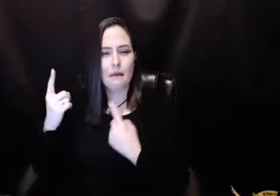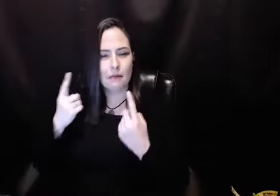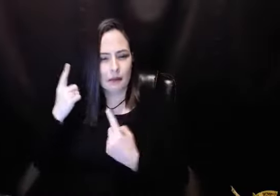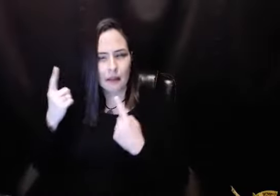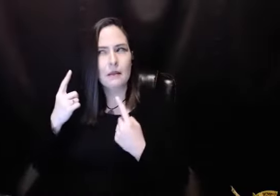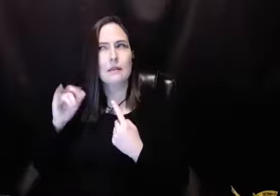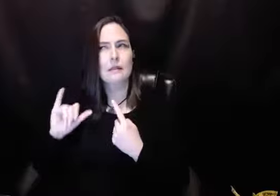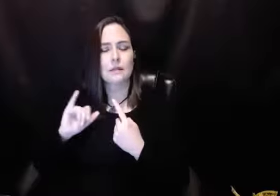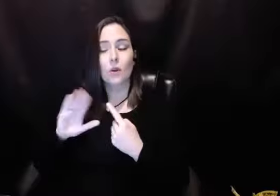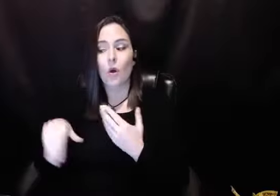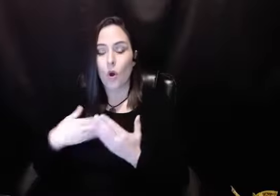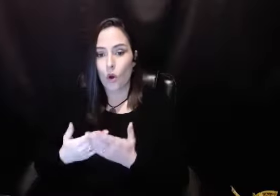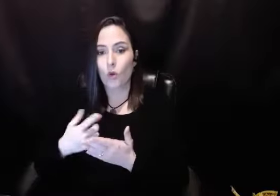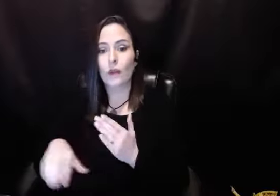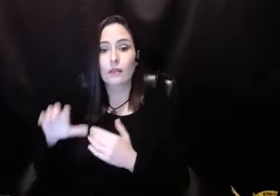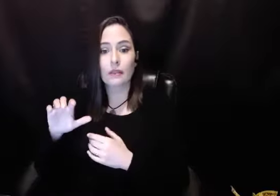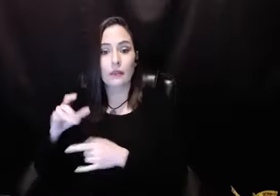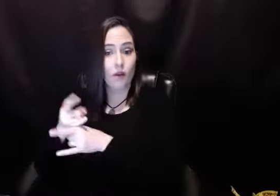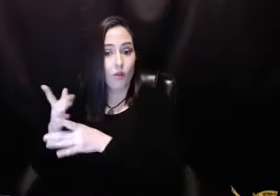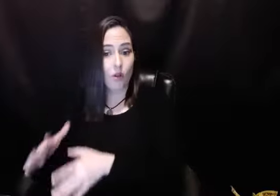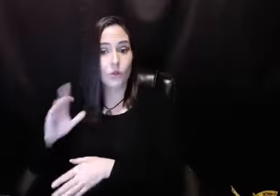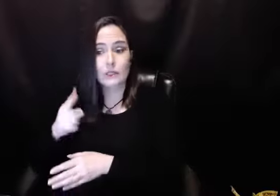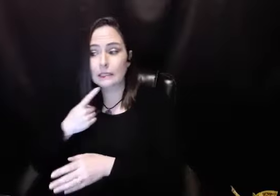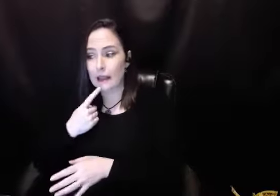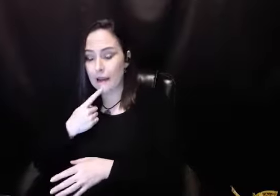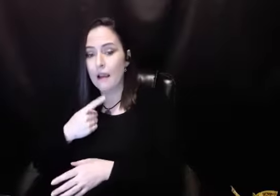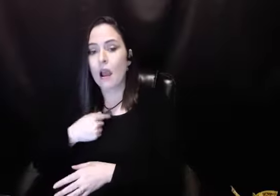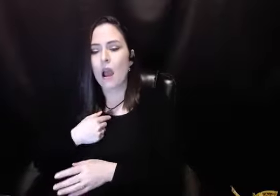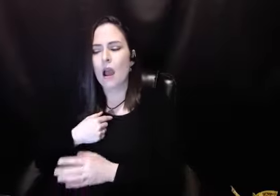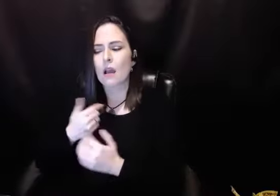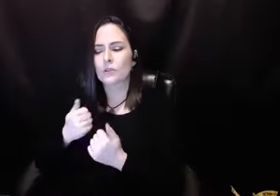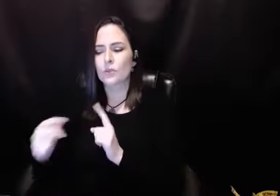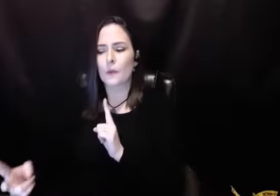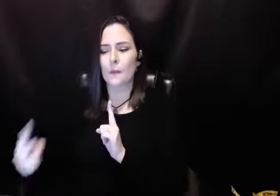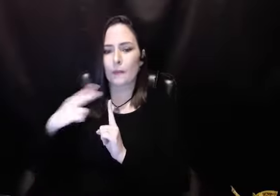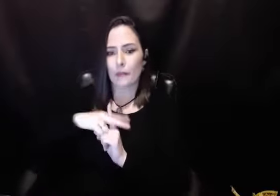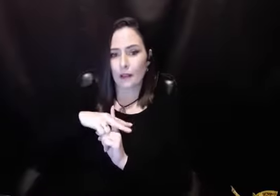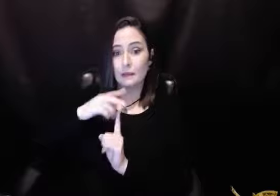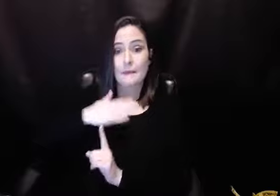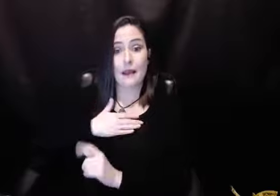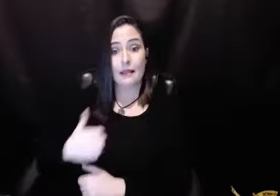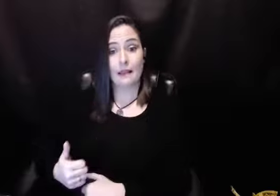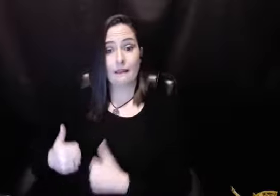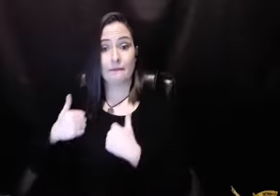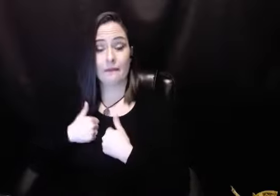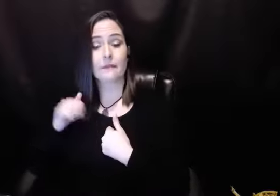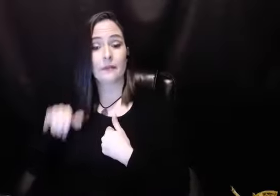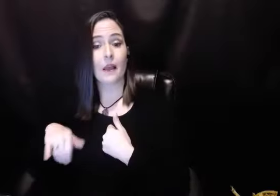all of those questions that he had for the alcoholic, how they would apply in my life.